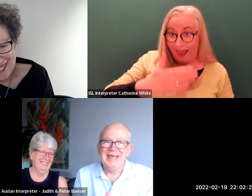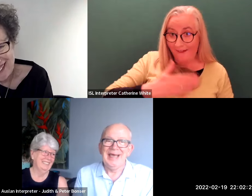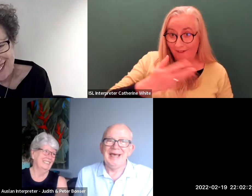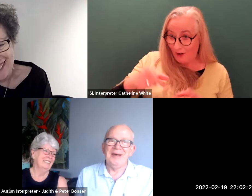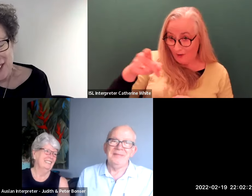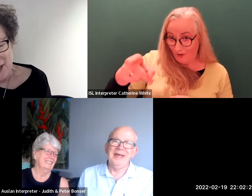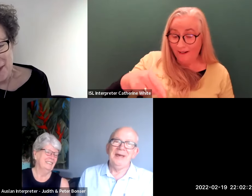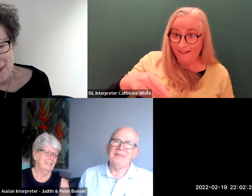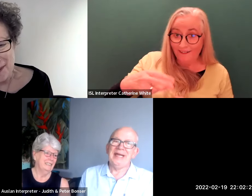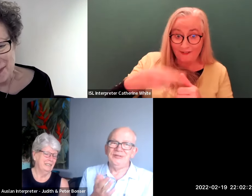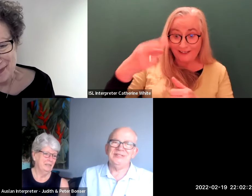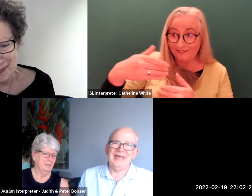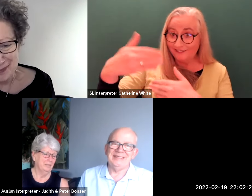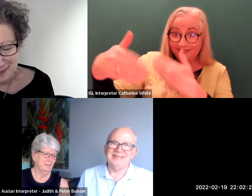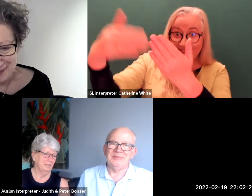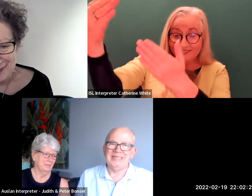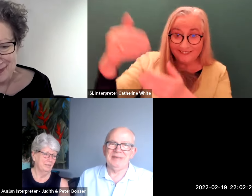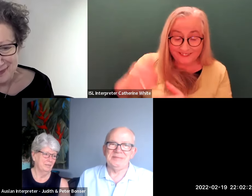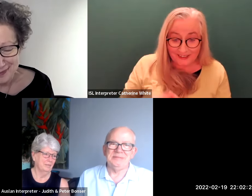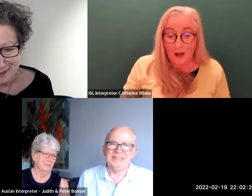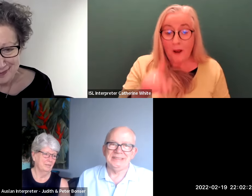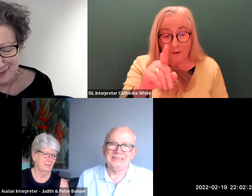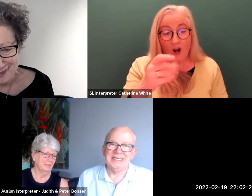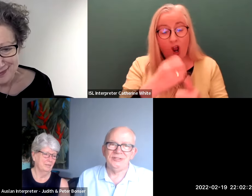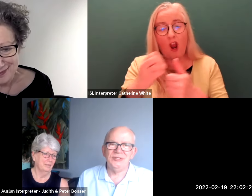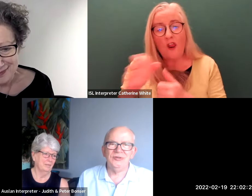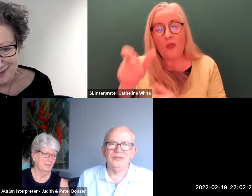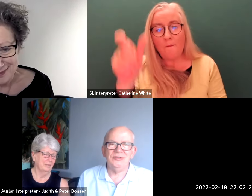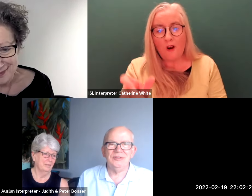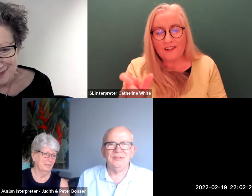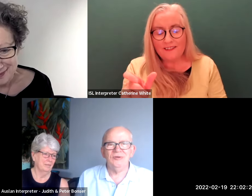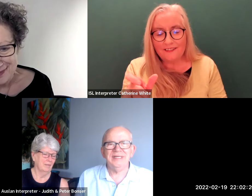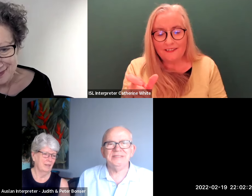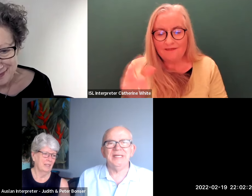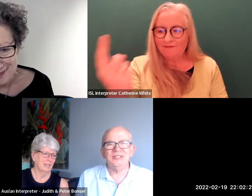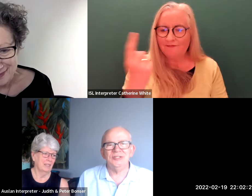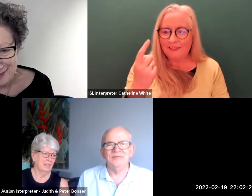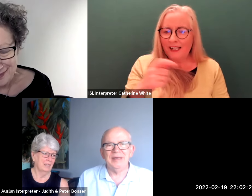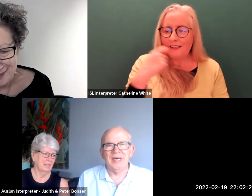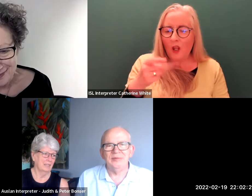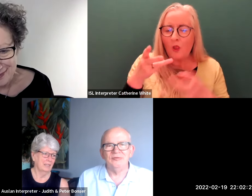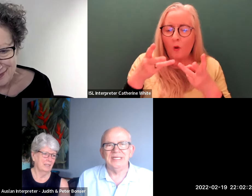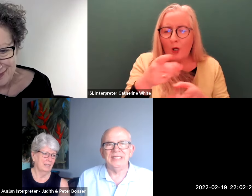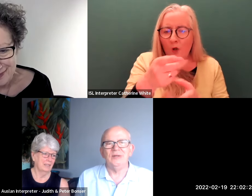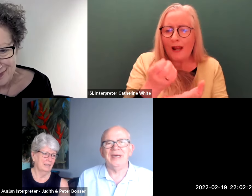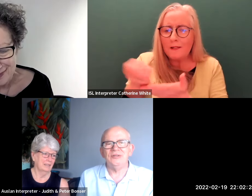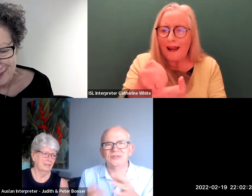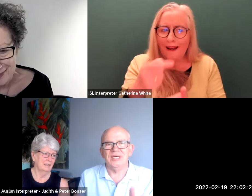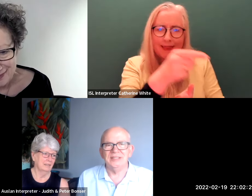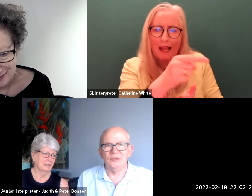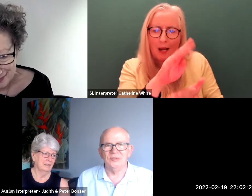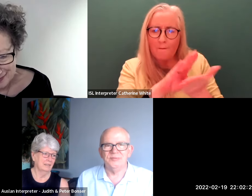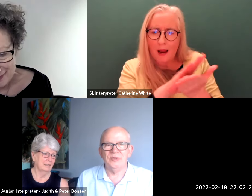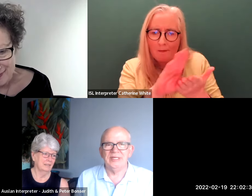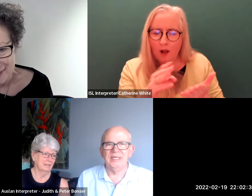um but i also had someone come up to me and say you know your explanation of that bible reading and the way you